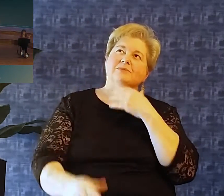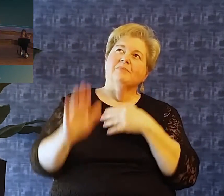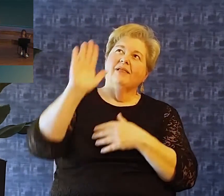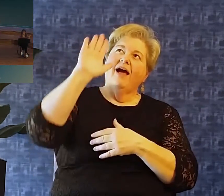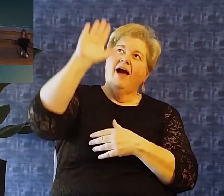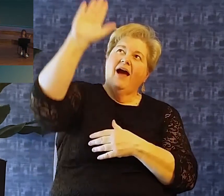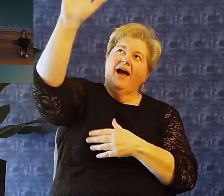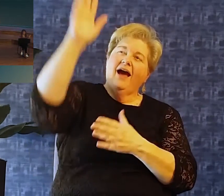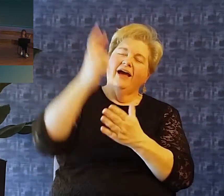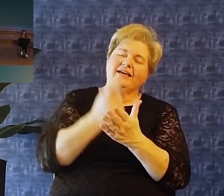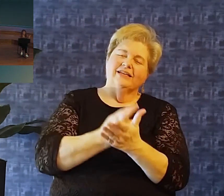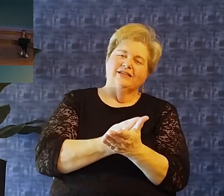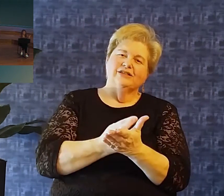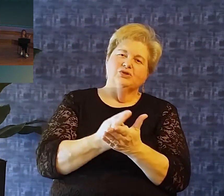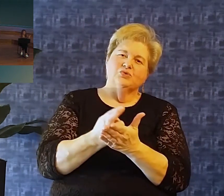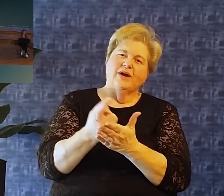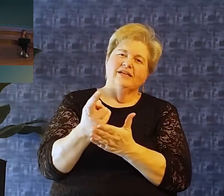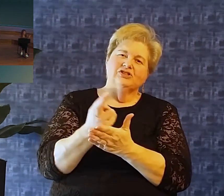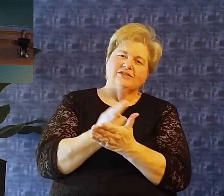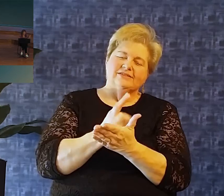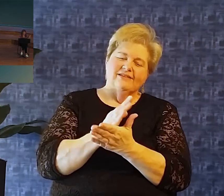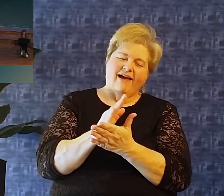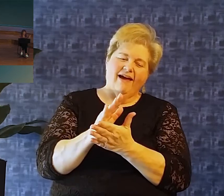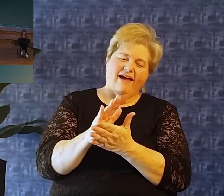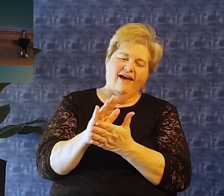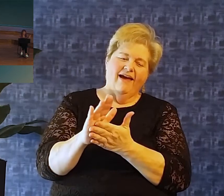Jesus' blood and righteousness